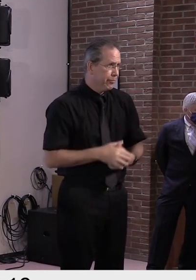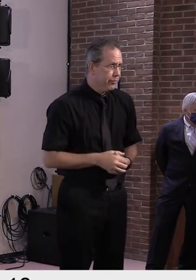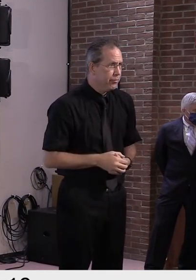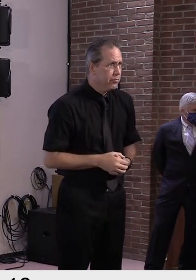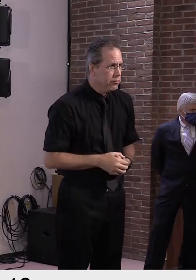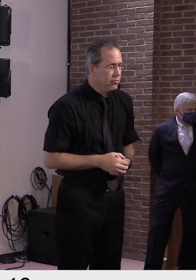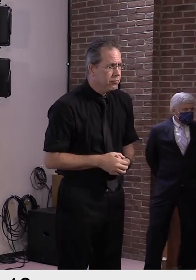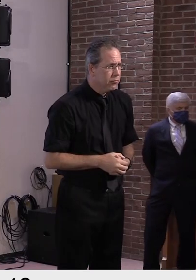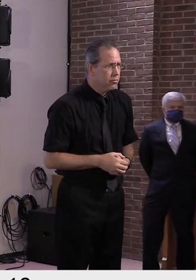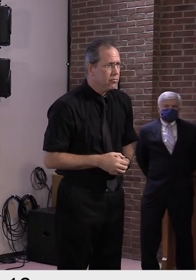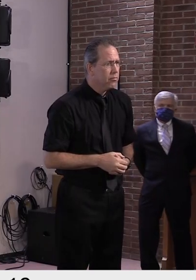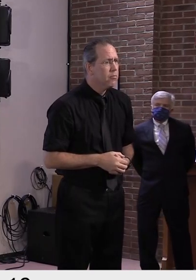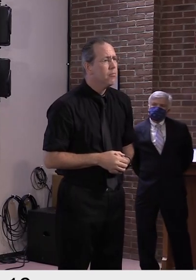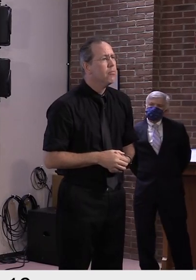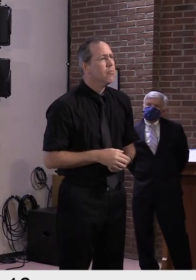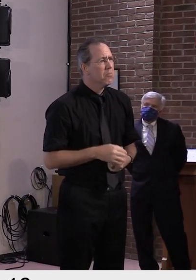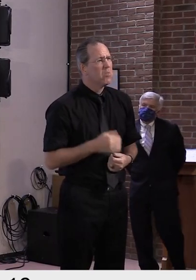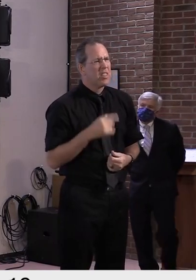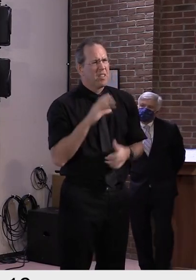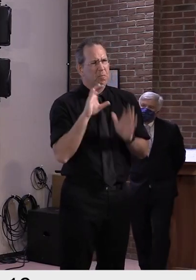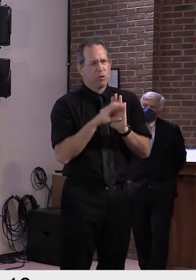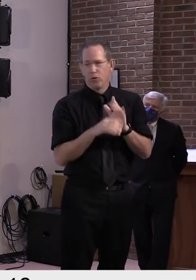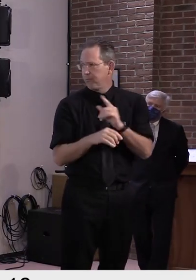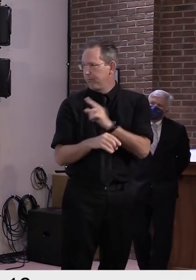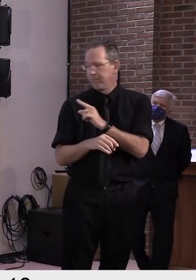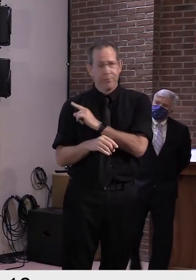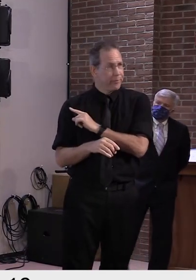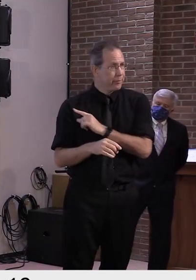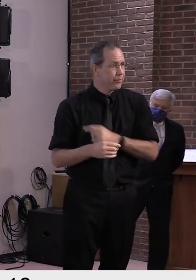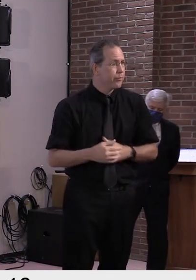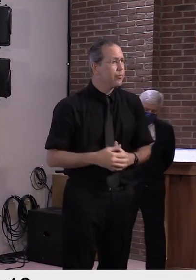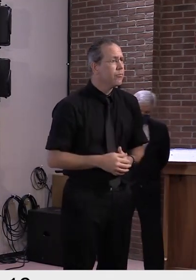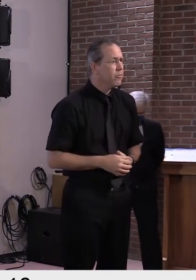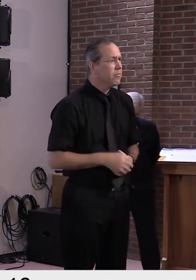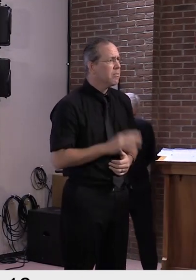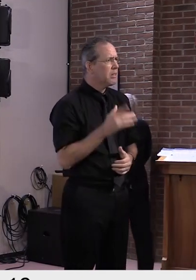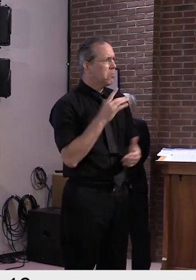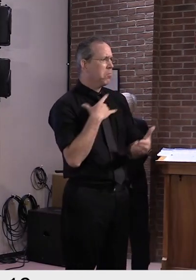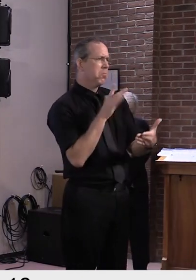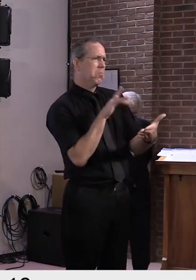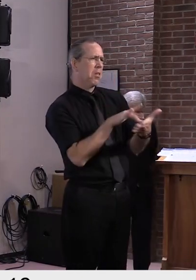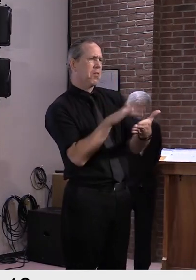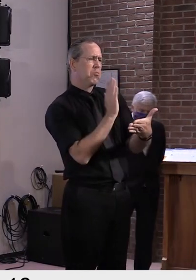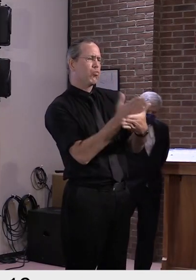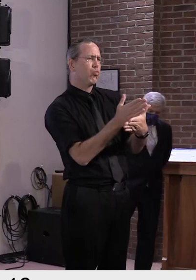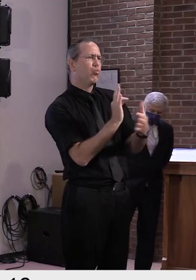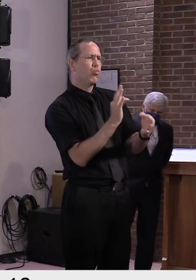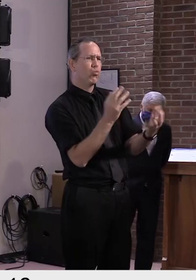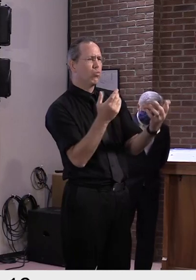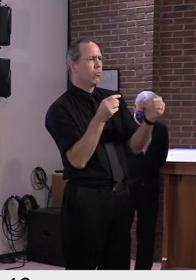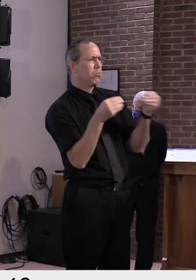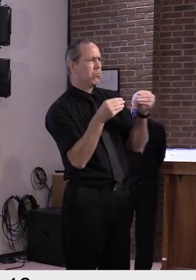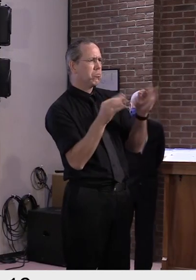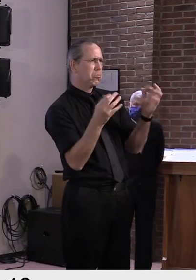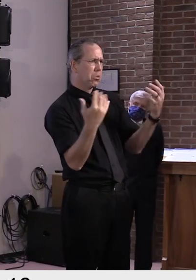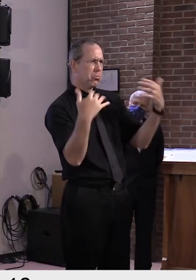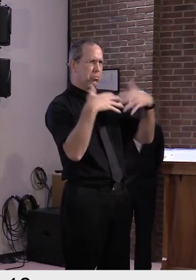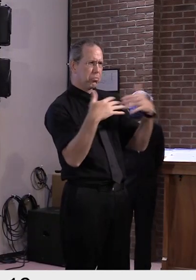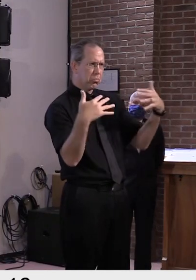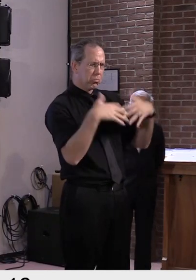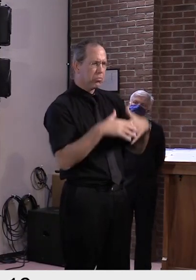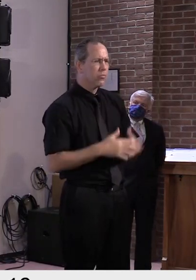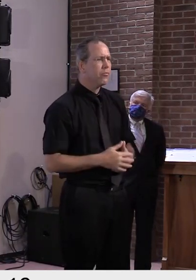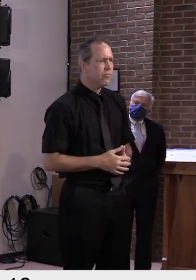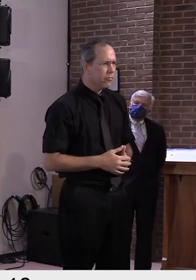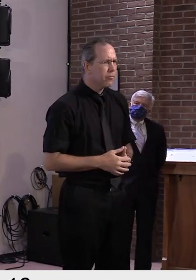standards together, we see that Vermont really does strike a balance and has a more conservative approach, certainly than New York, Connecticut, and New Jersey,